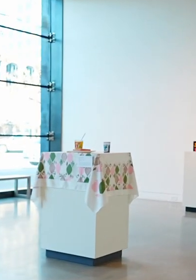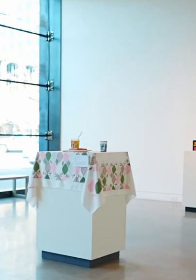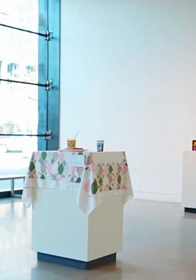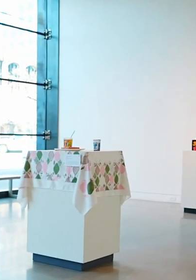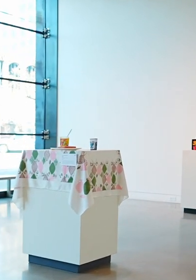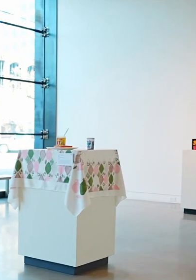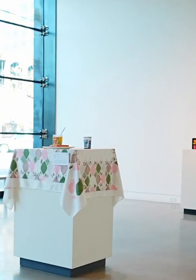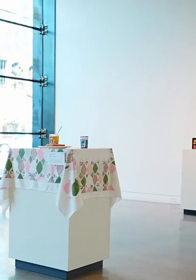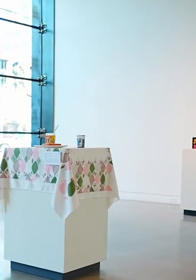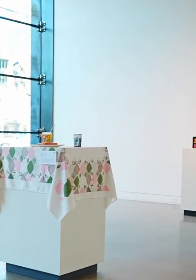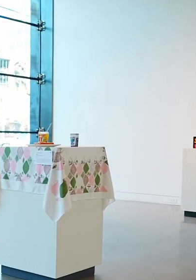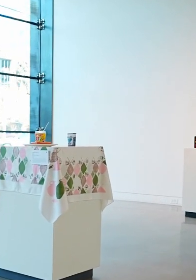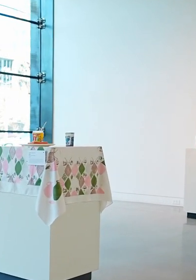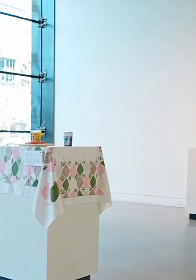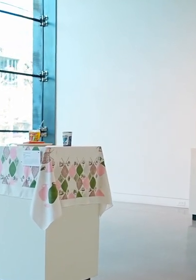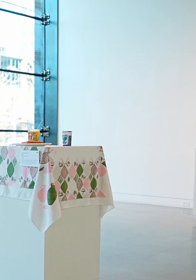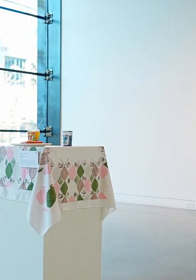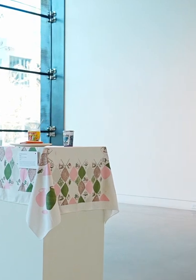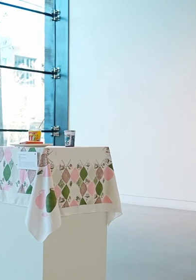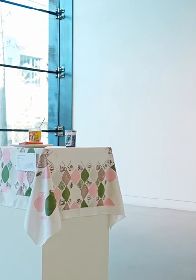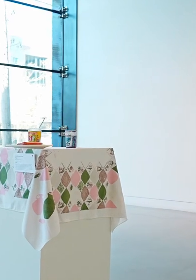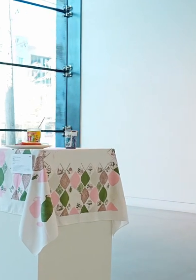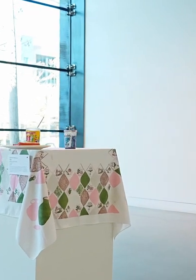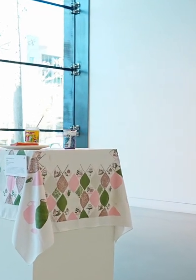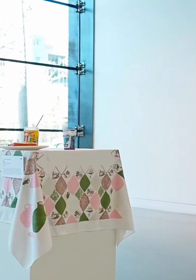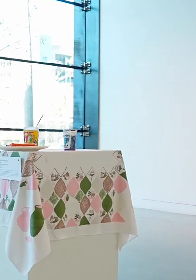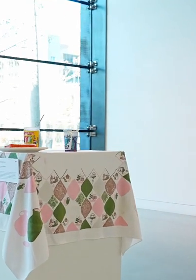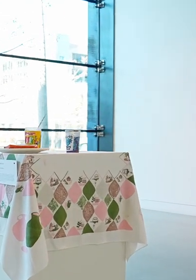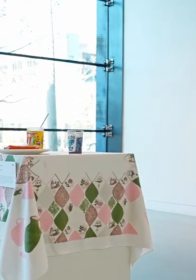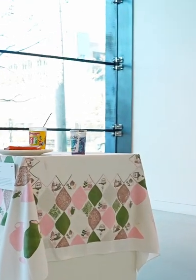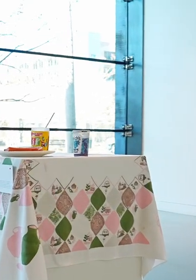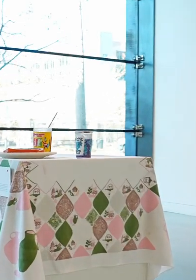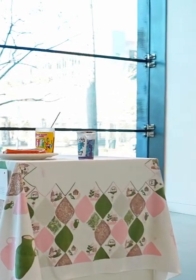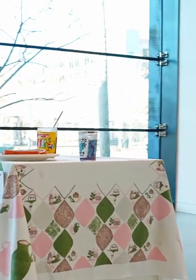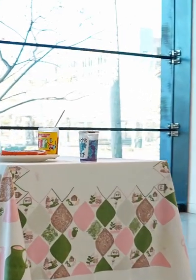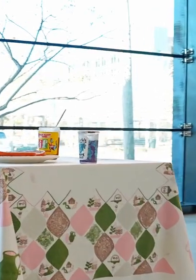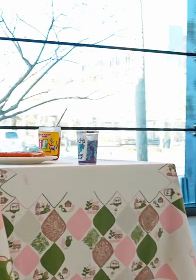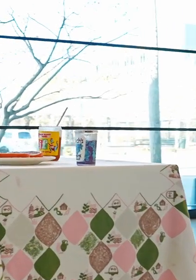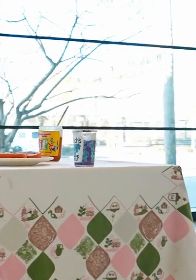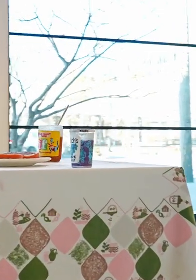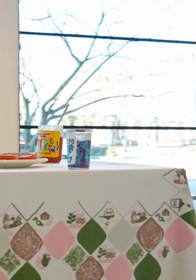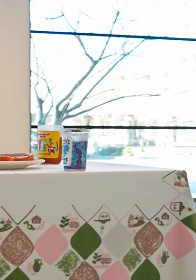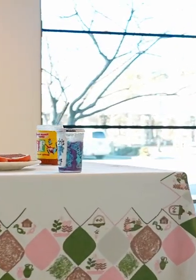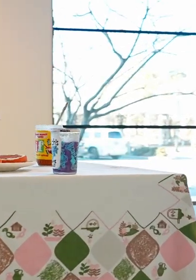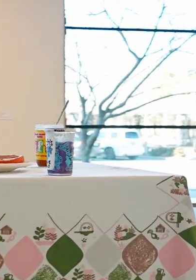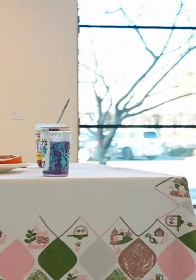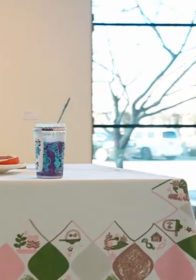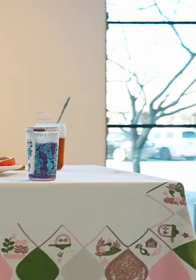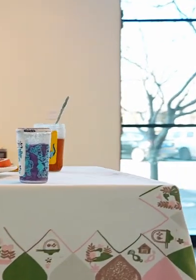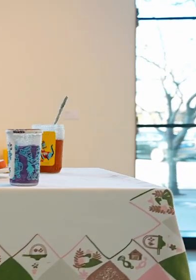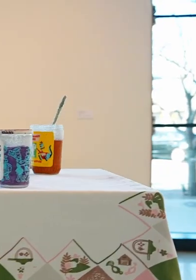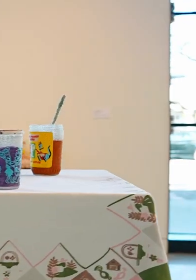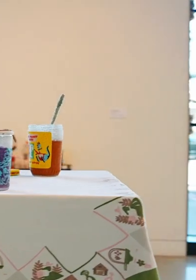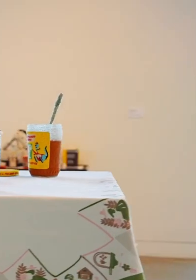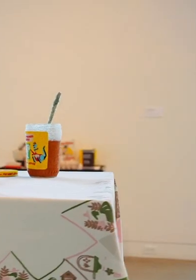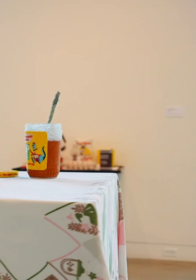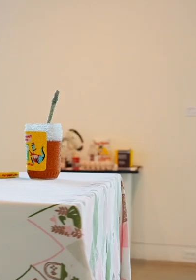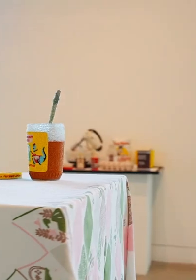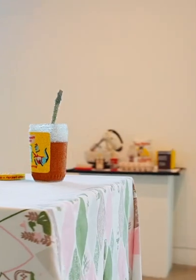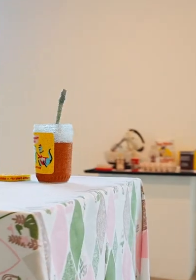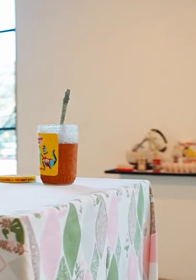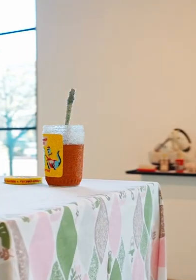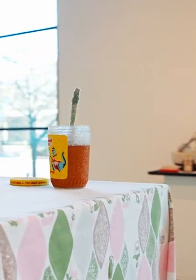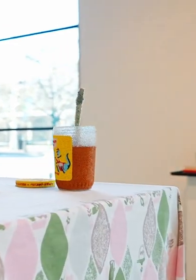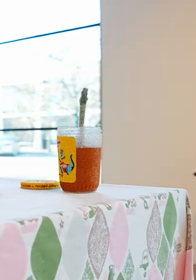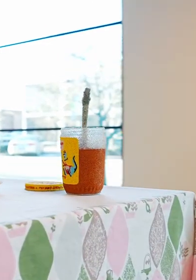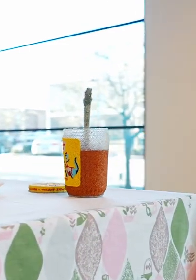type thing for them I think and they would do bowls and they would cover the insides with beeswax and